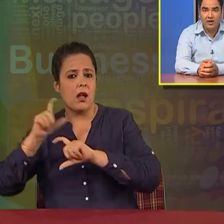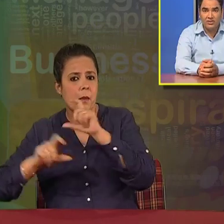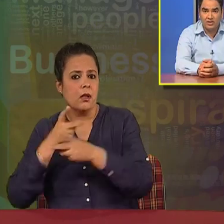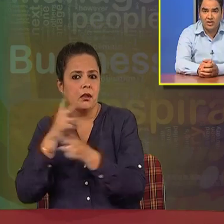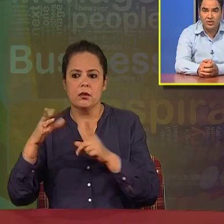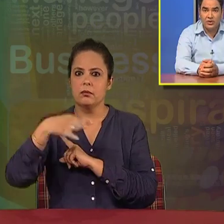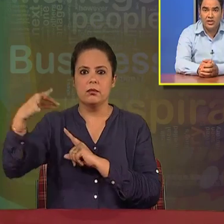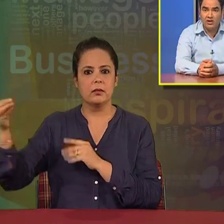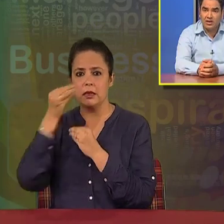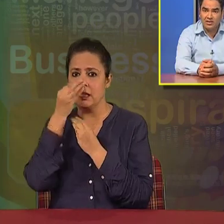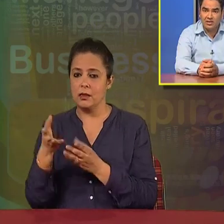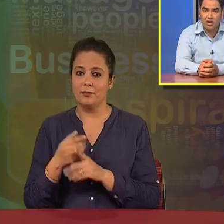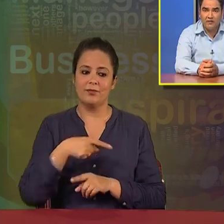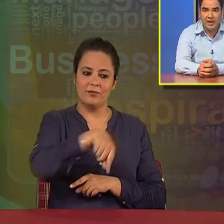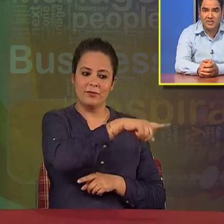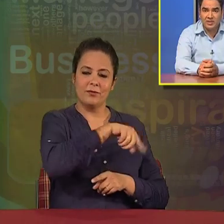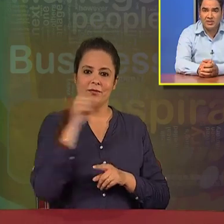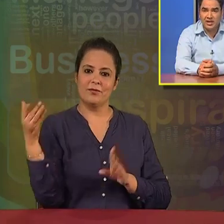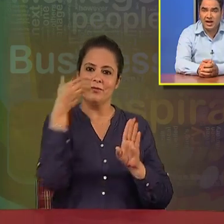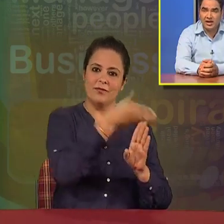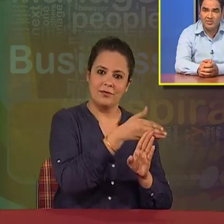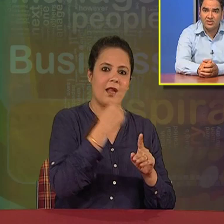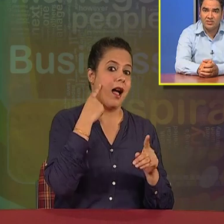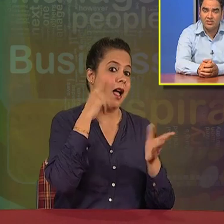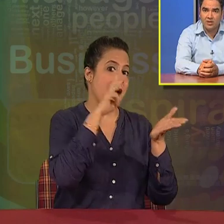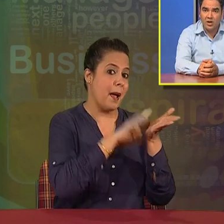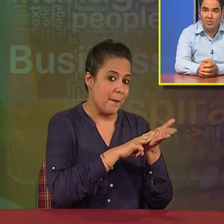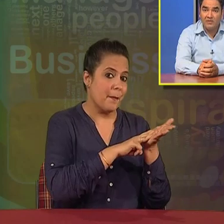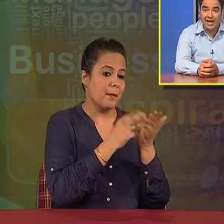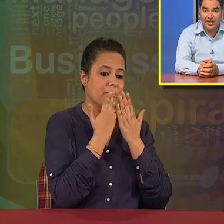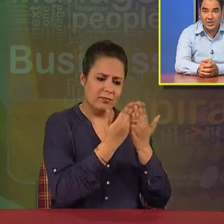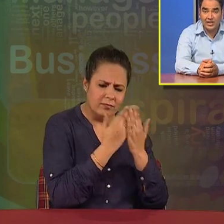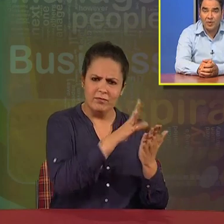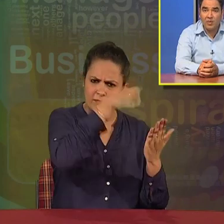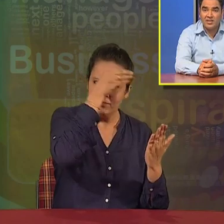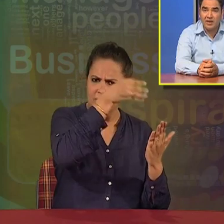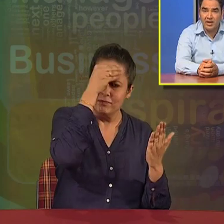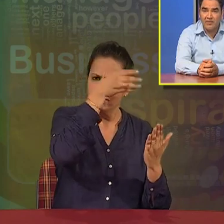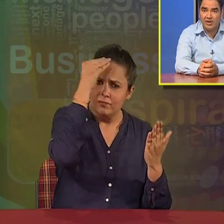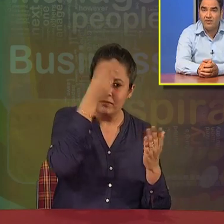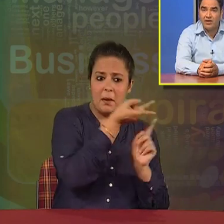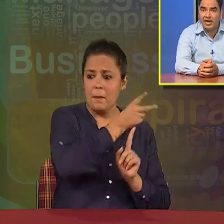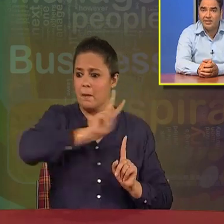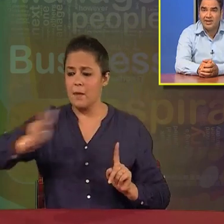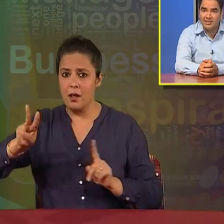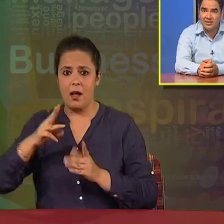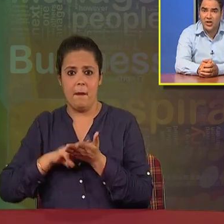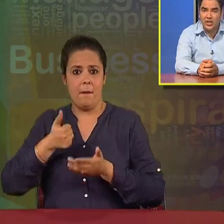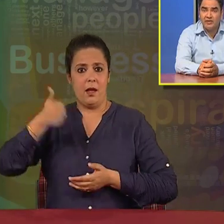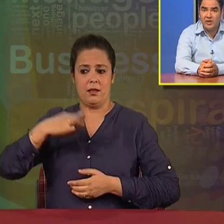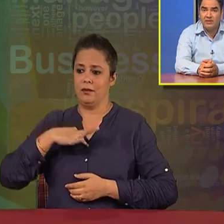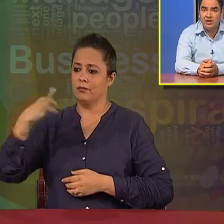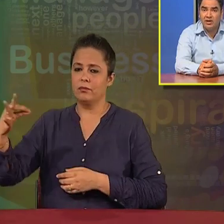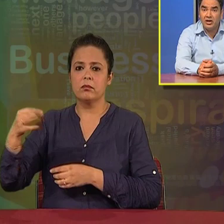They have learned theoretical knowledge of management in IIMs. But when actually the problem is coming, when they are working as a manager,